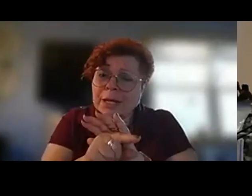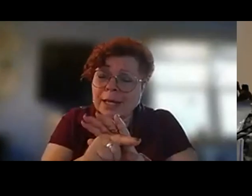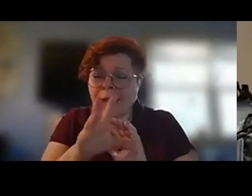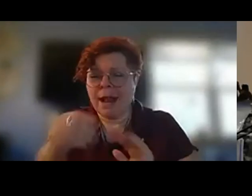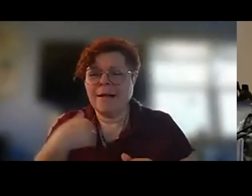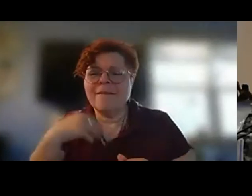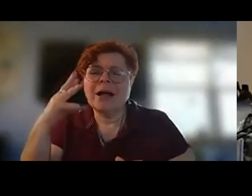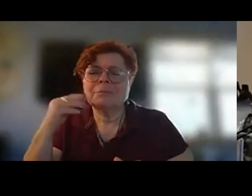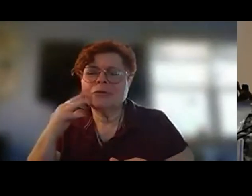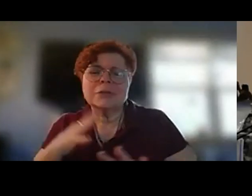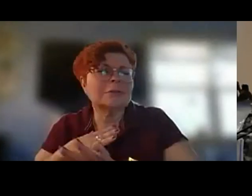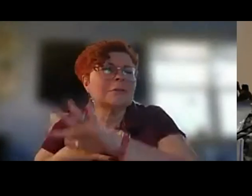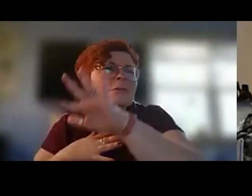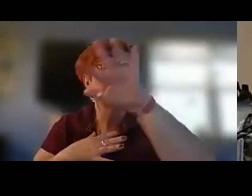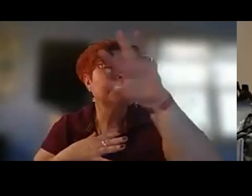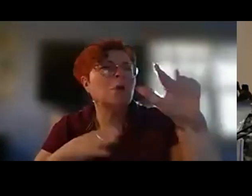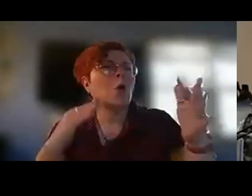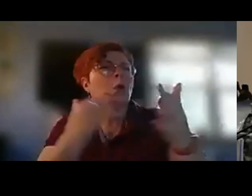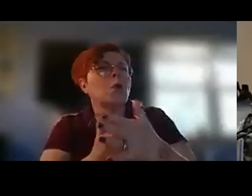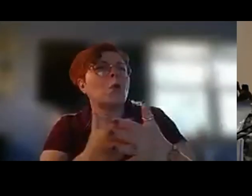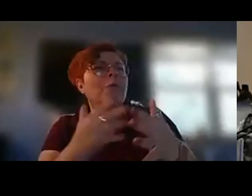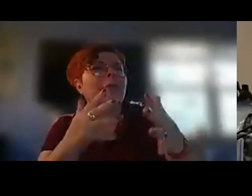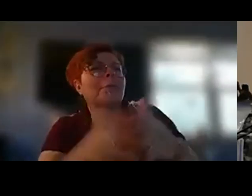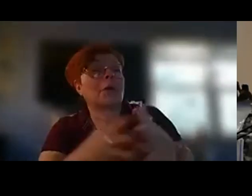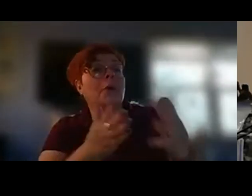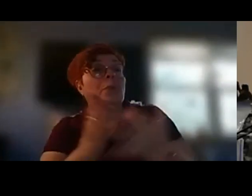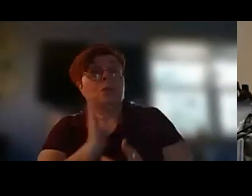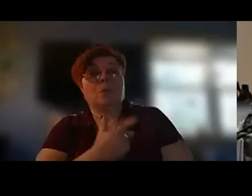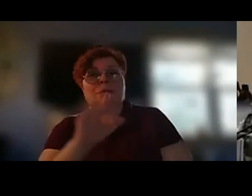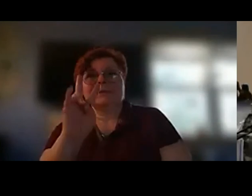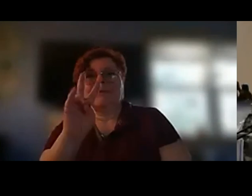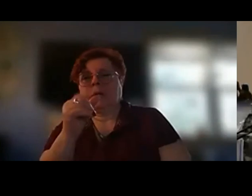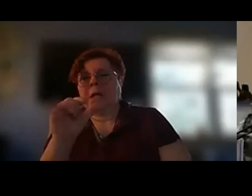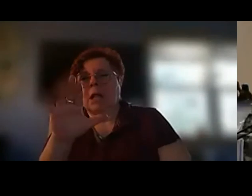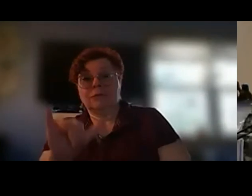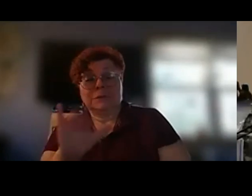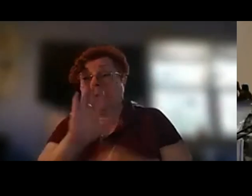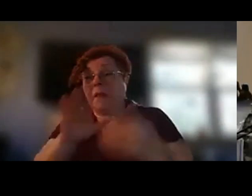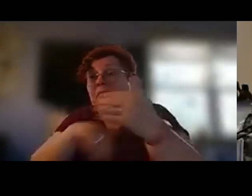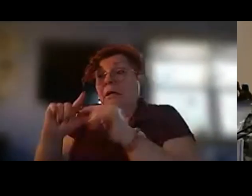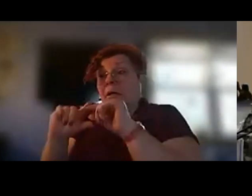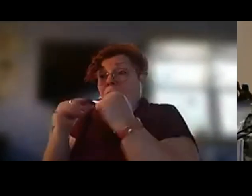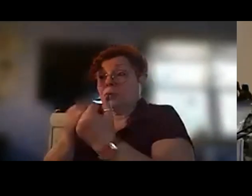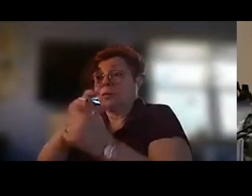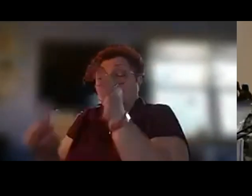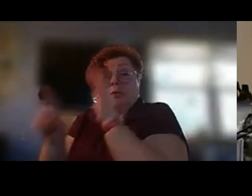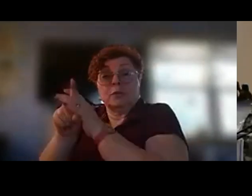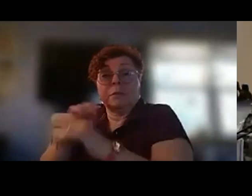all across north america through the seven galleries the next group of people that might come to the museum might literally be